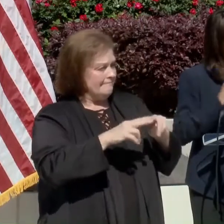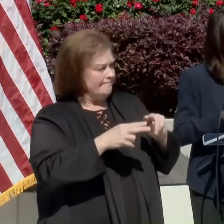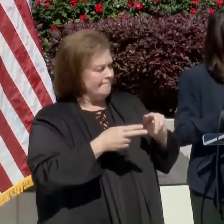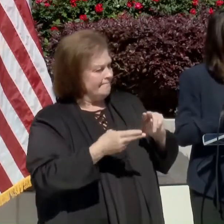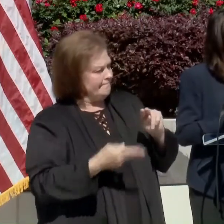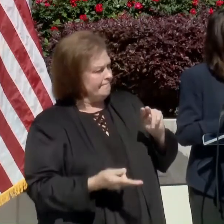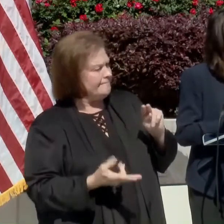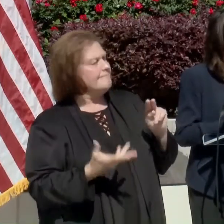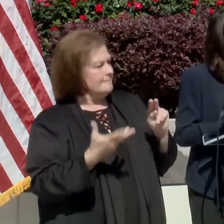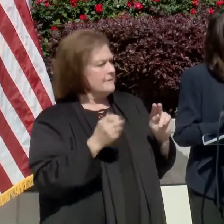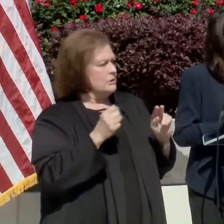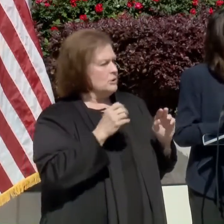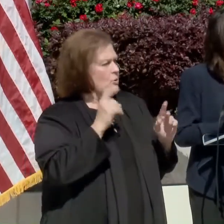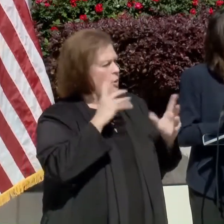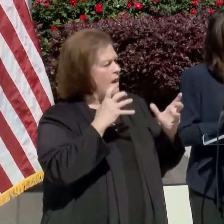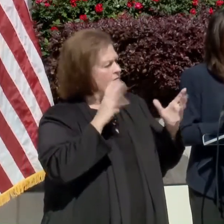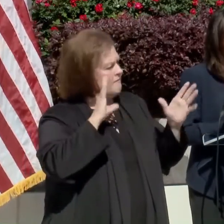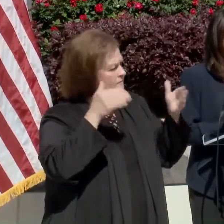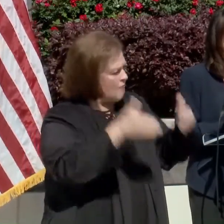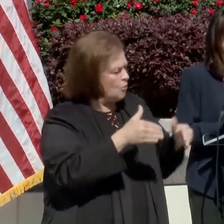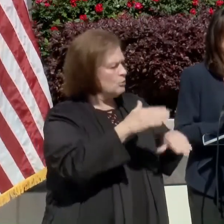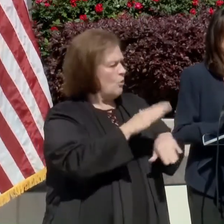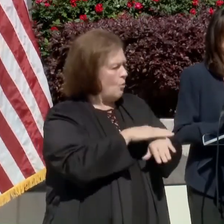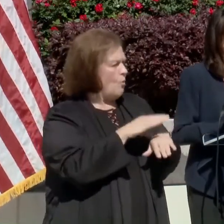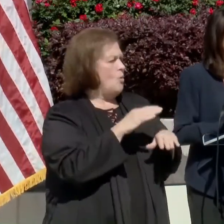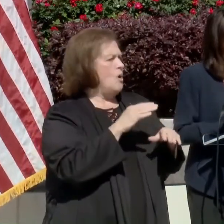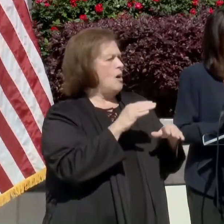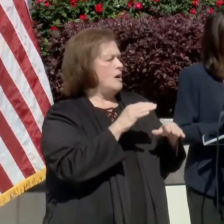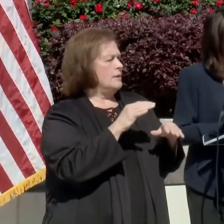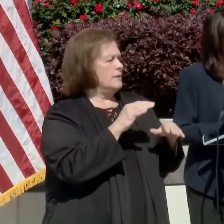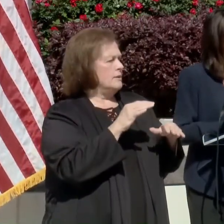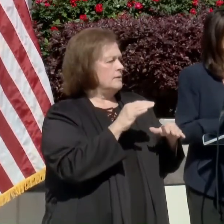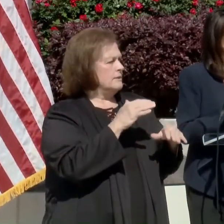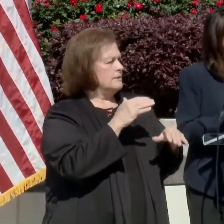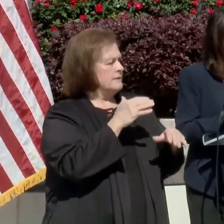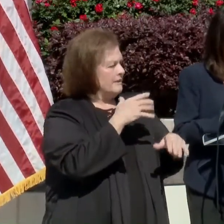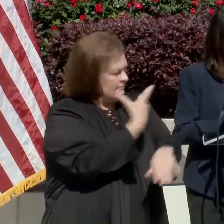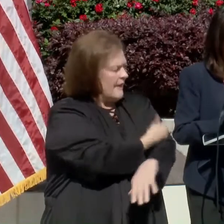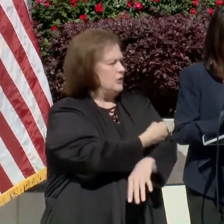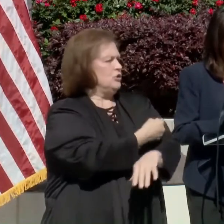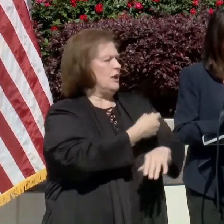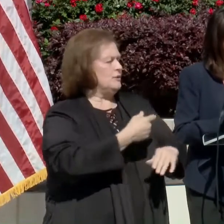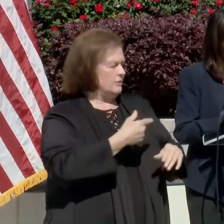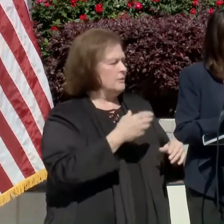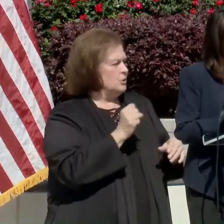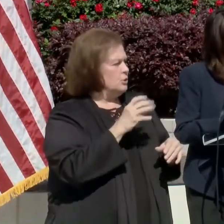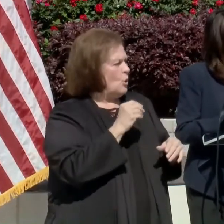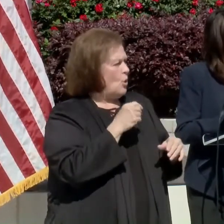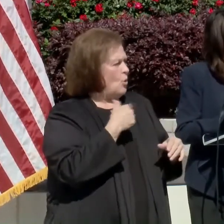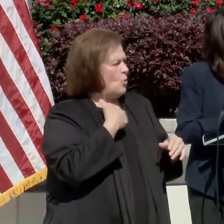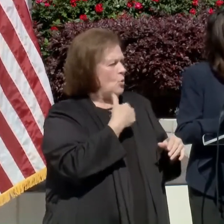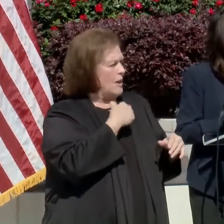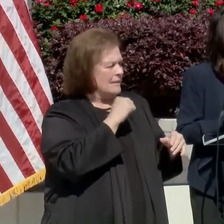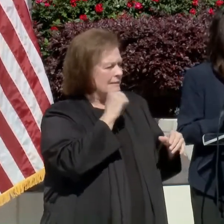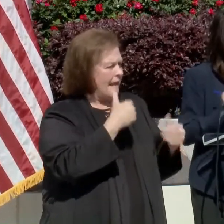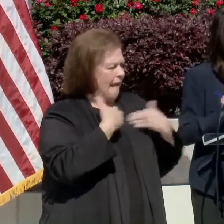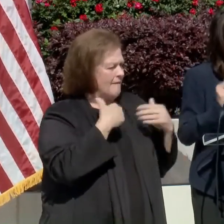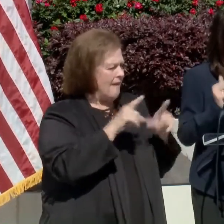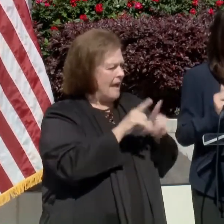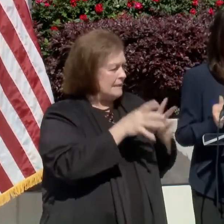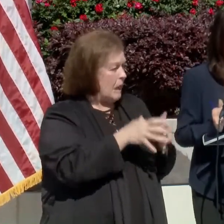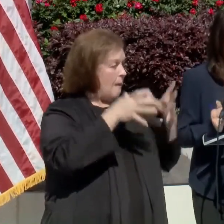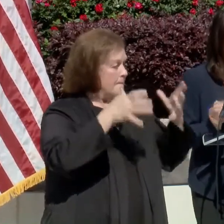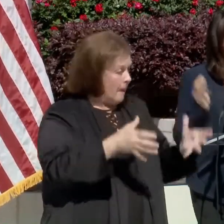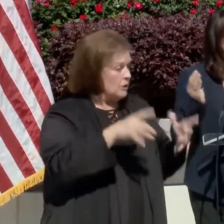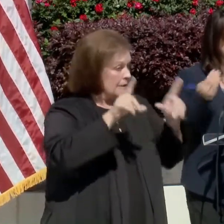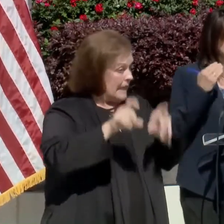we kind of flip those to focus on the community, um, uh, vaccine efforts. So we're not standing up as many community health